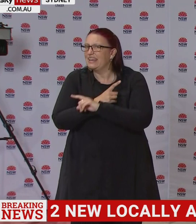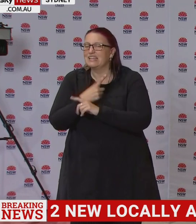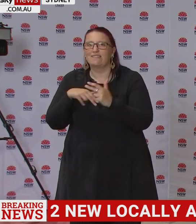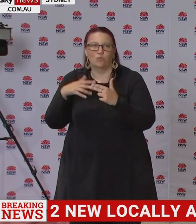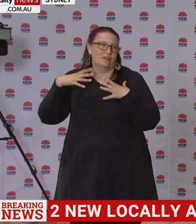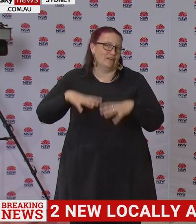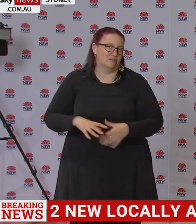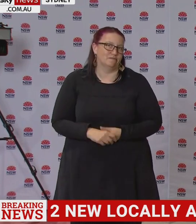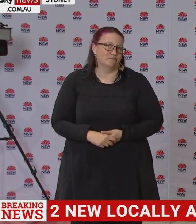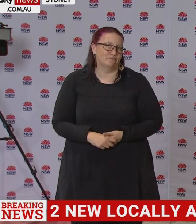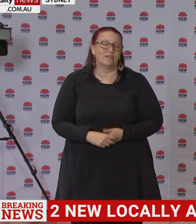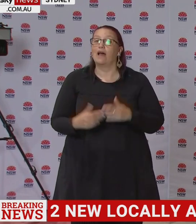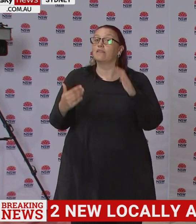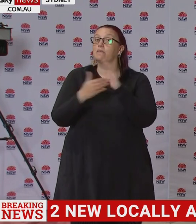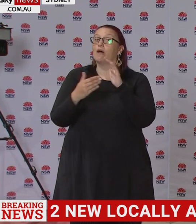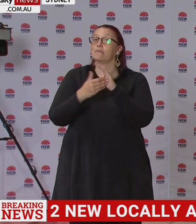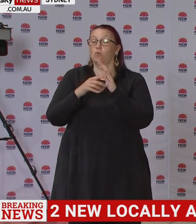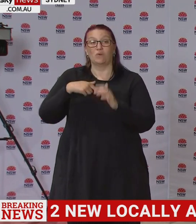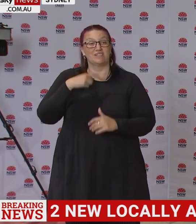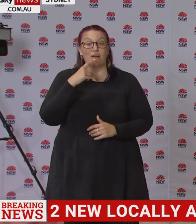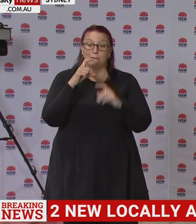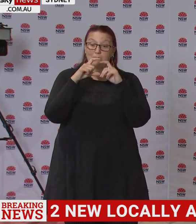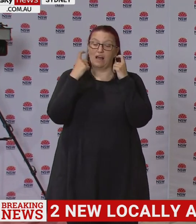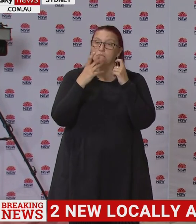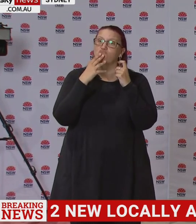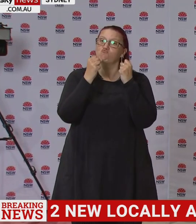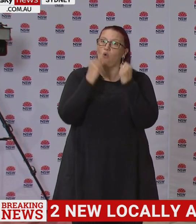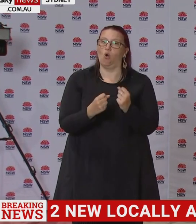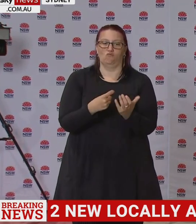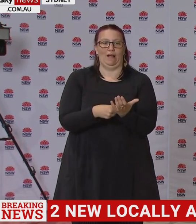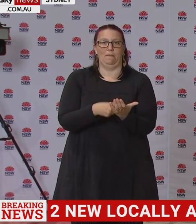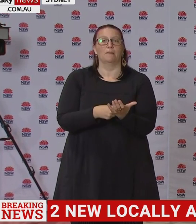it's strongly recommended, not mandatory at this point.